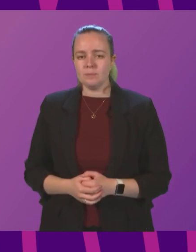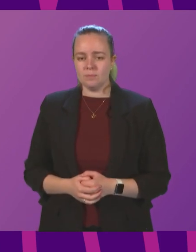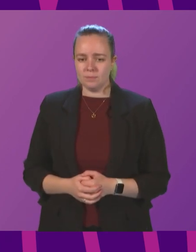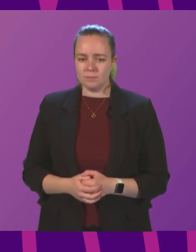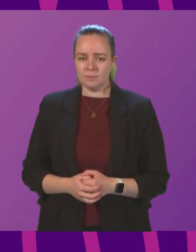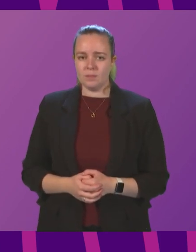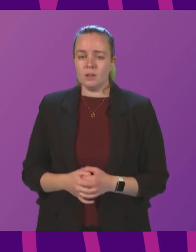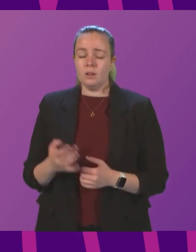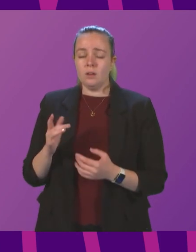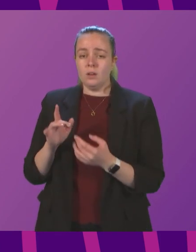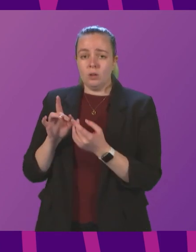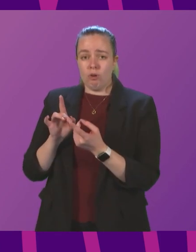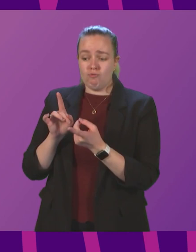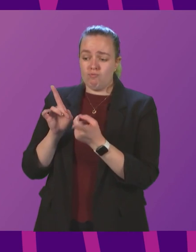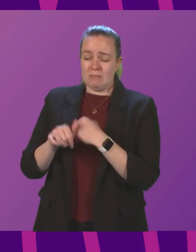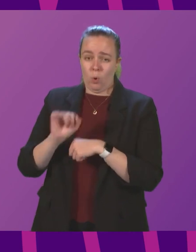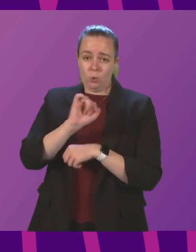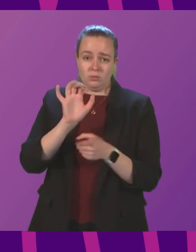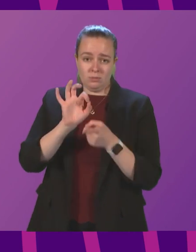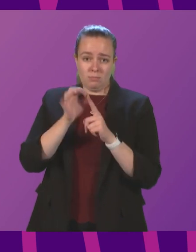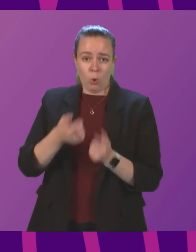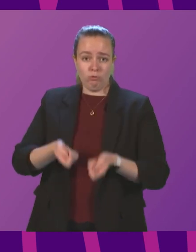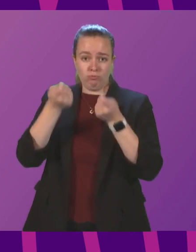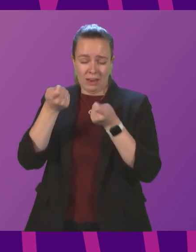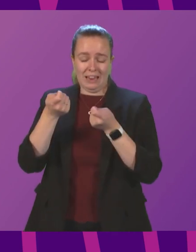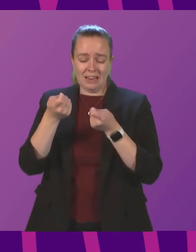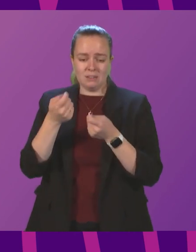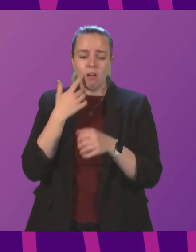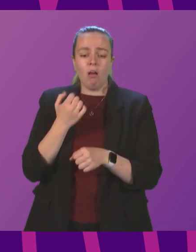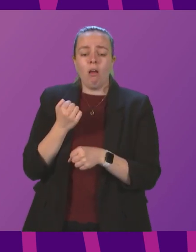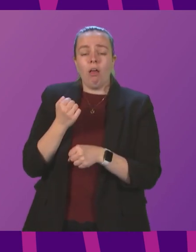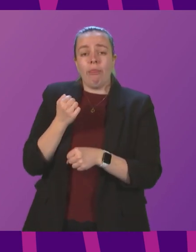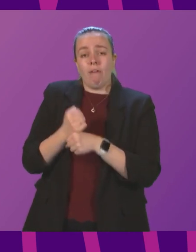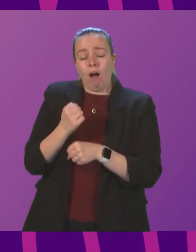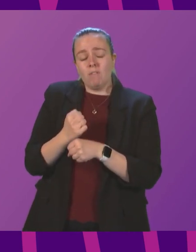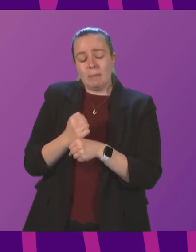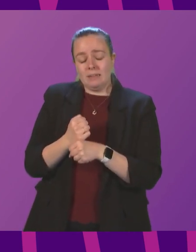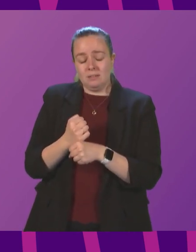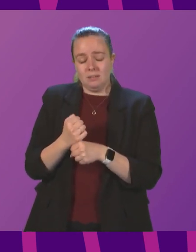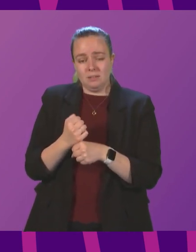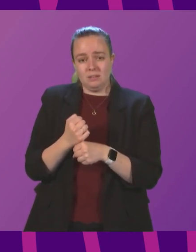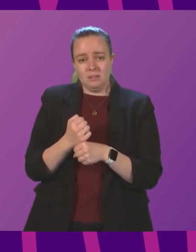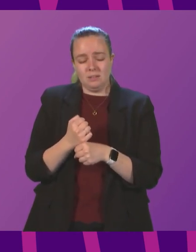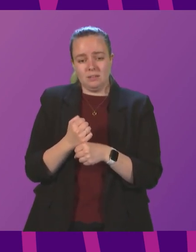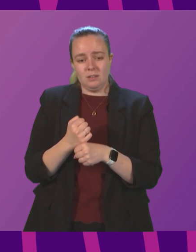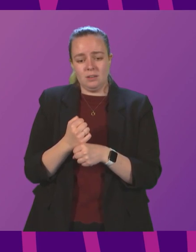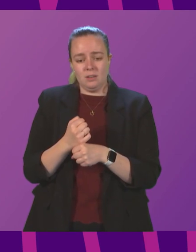response to the points that Mr Johnson has raised, the government stressing the remarks that I've made